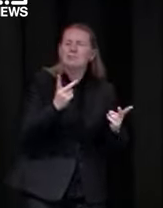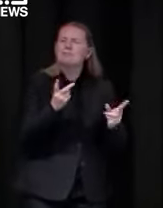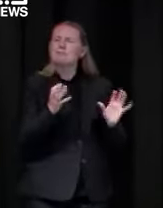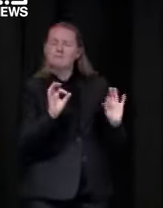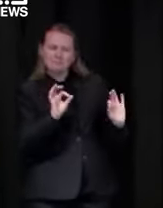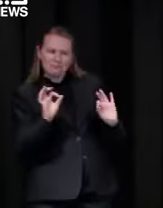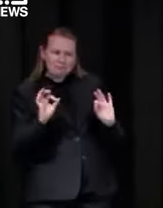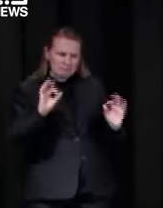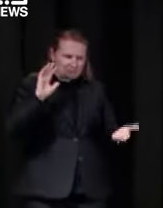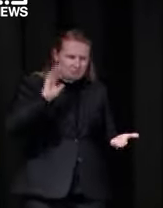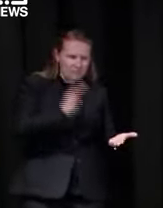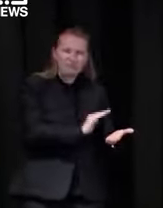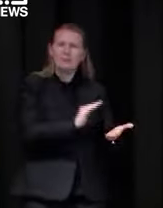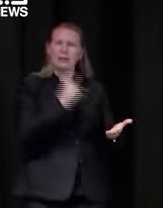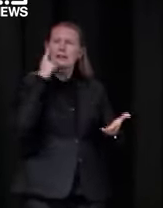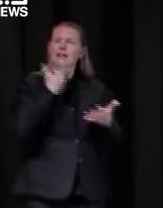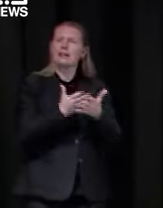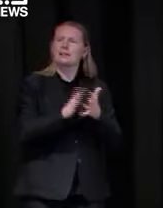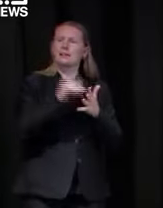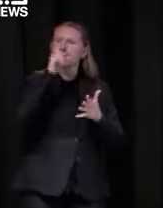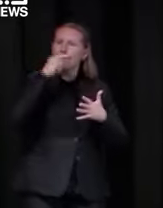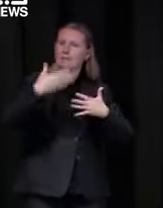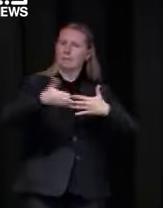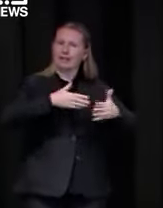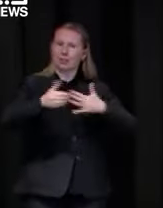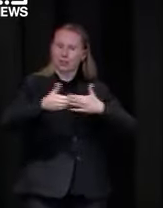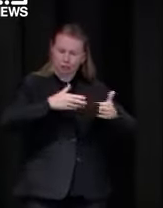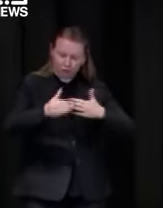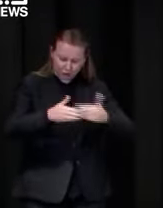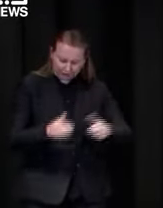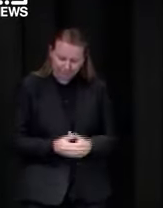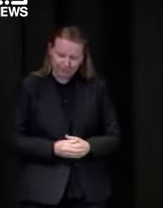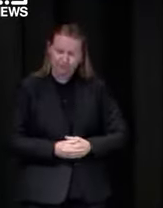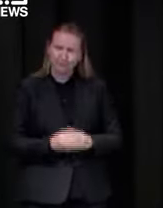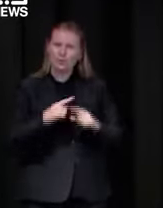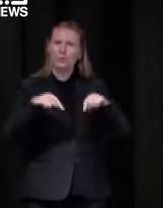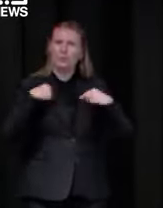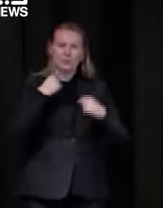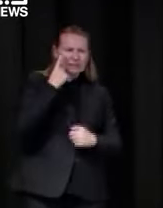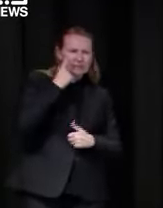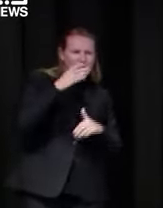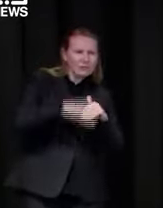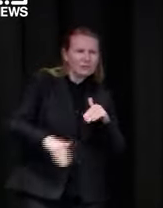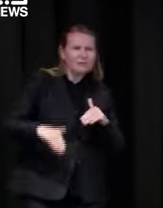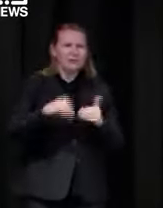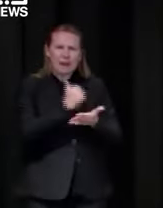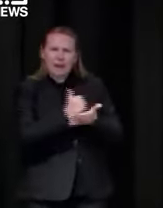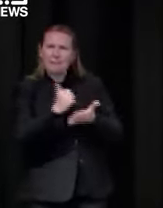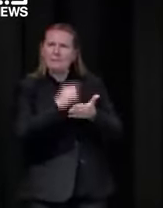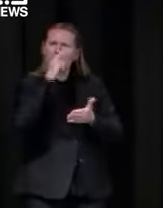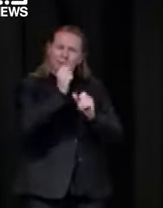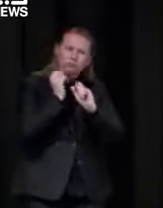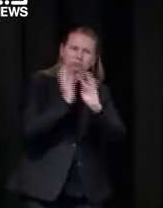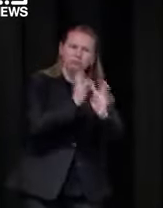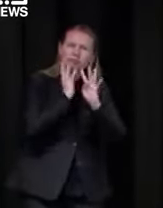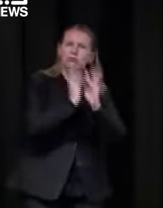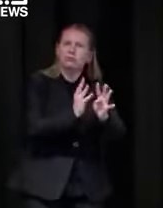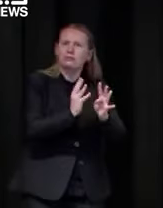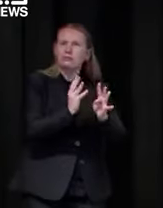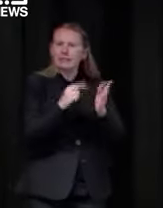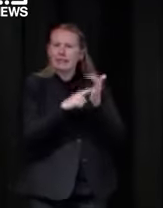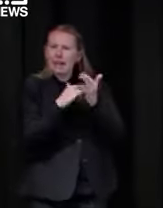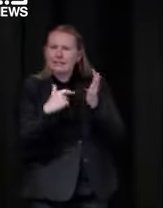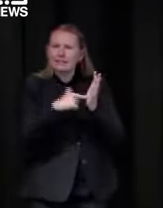by the local public health unit we also look at high testing rates vaccination rates and also any changes to